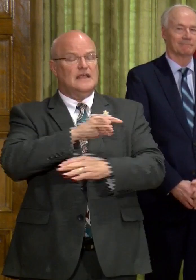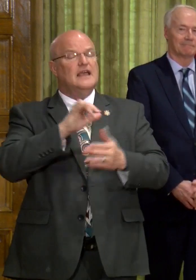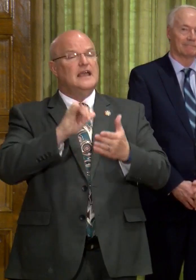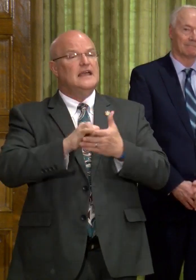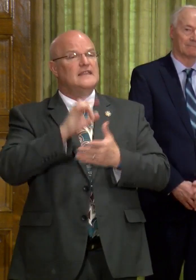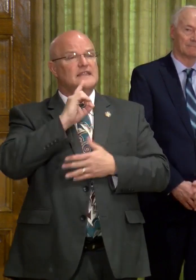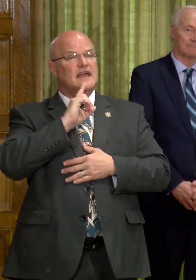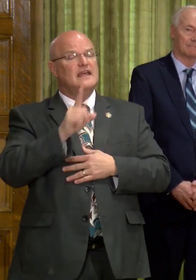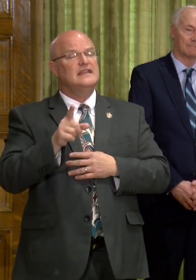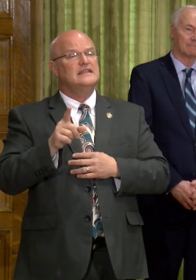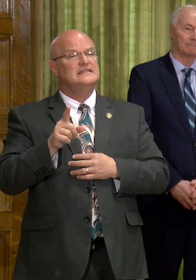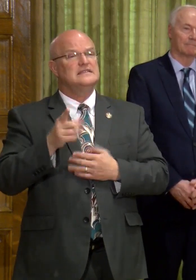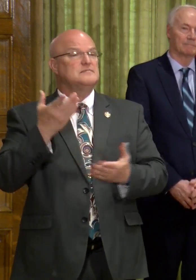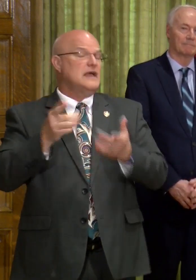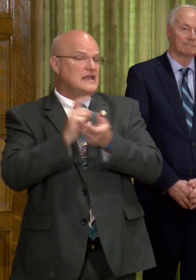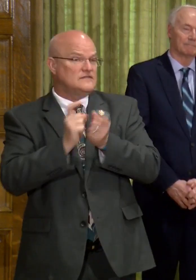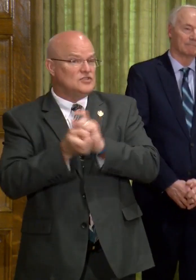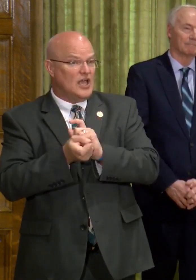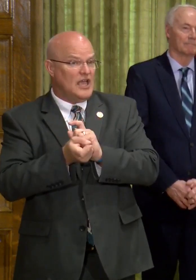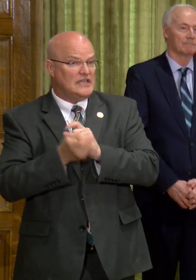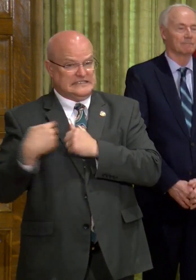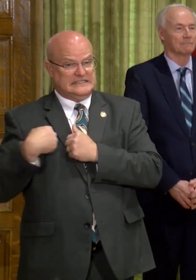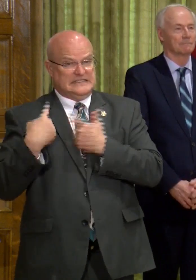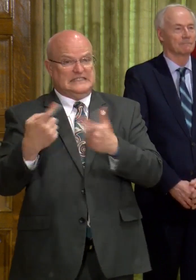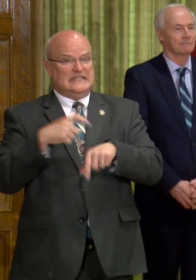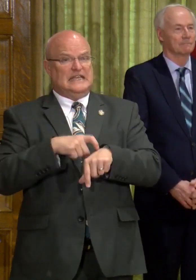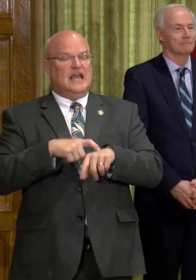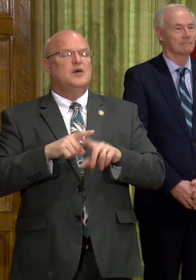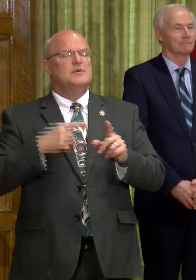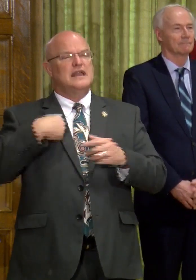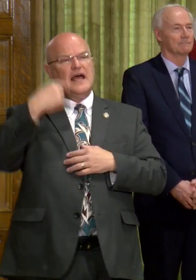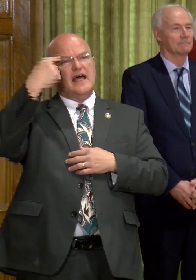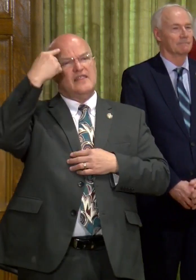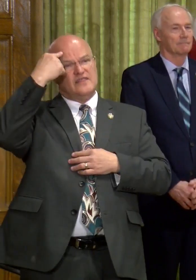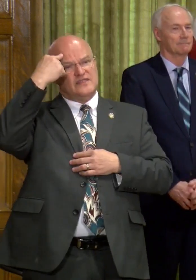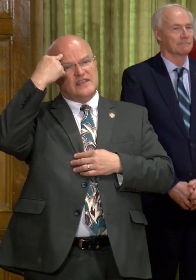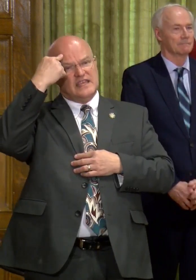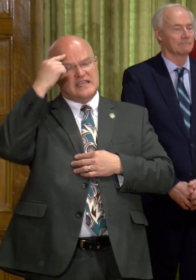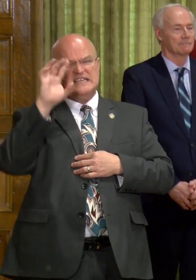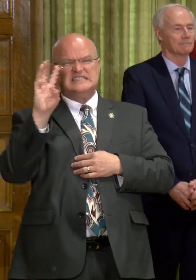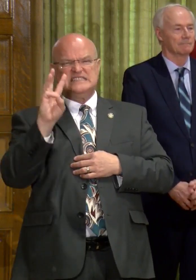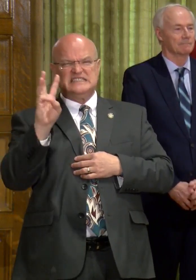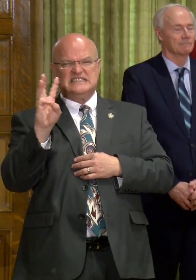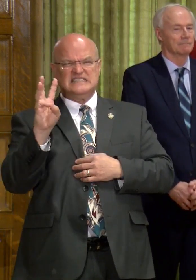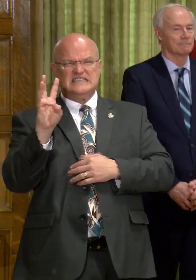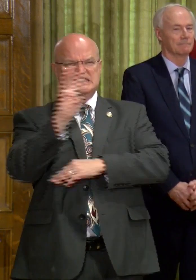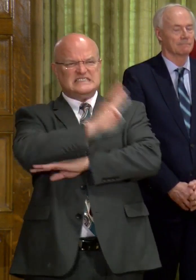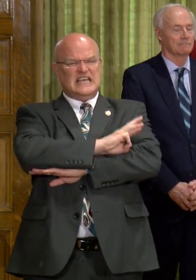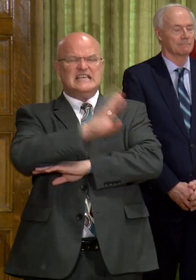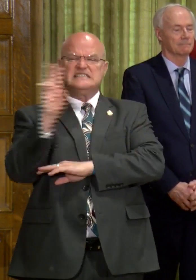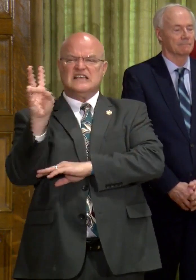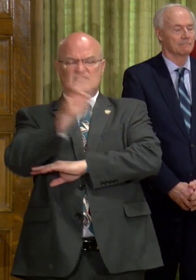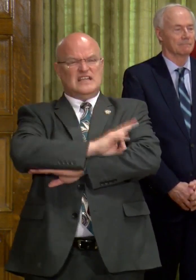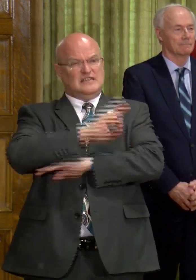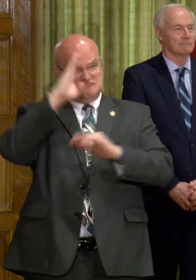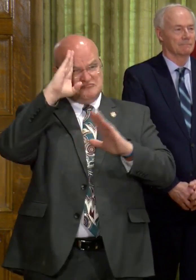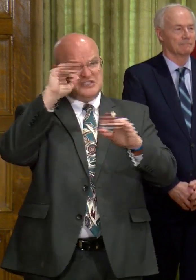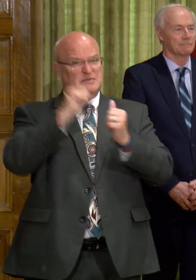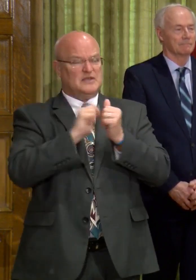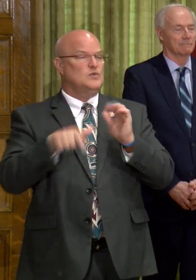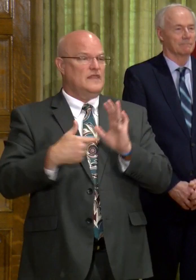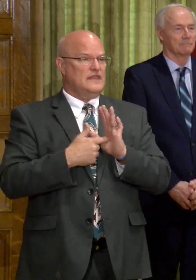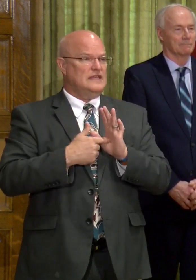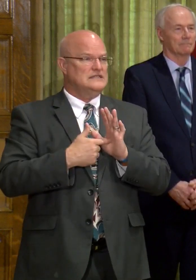is a, that may have changed, uh, since then, but I think six, seven days is about what we would expect with